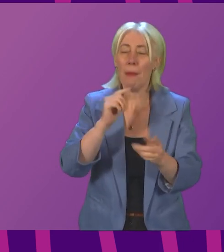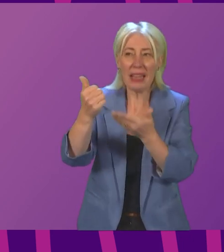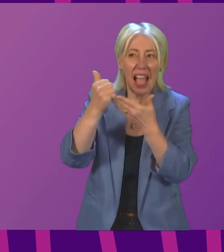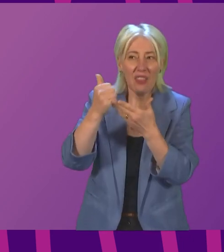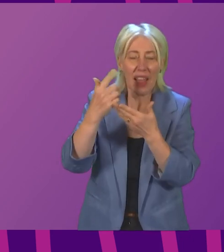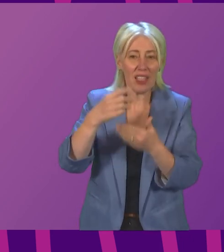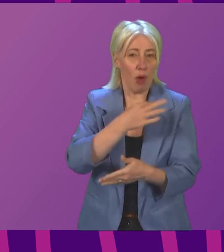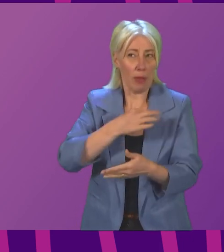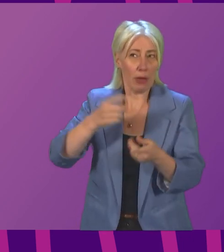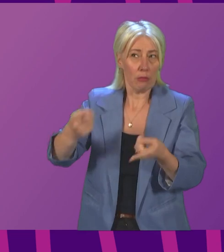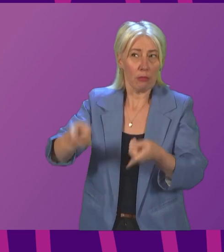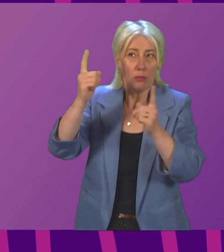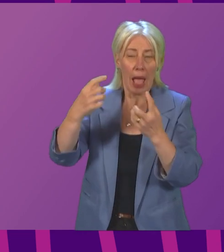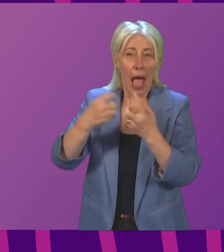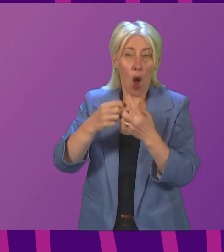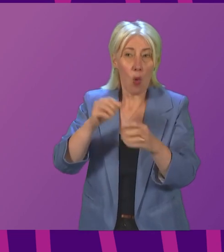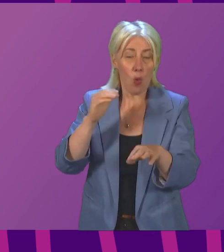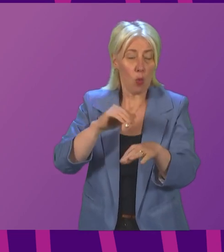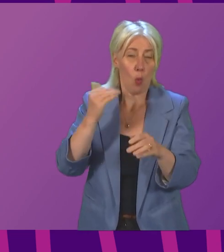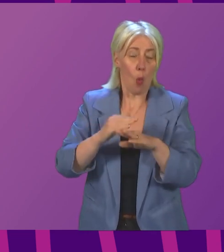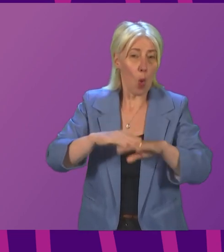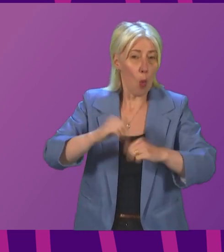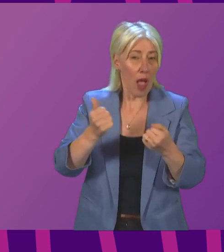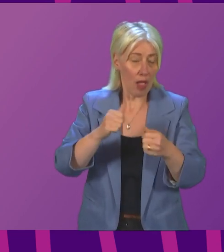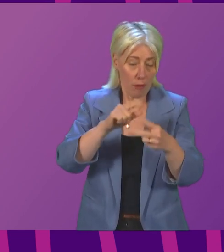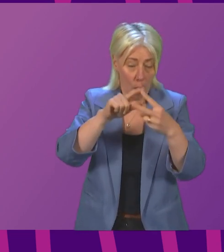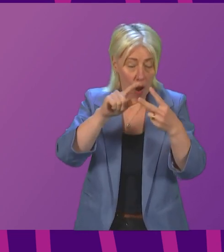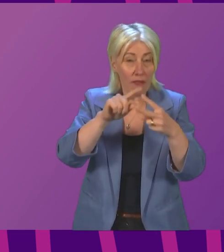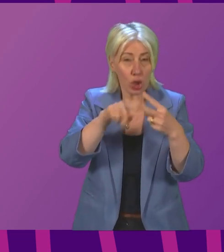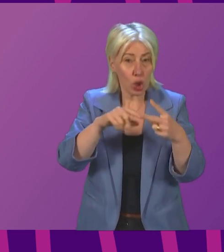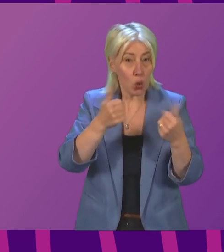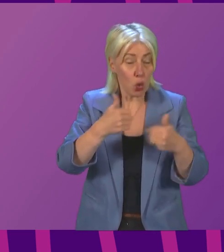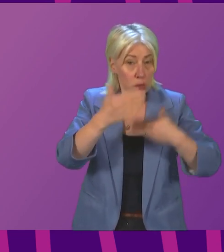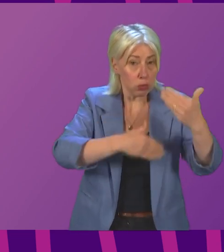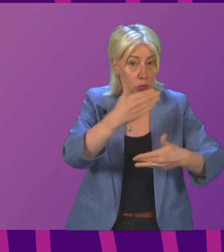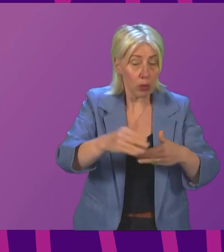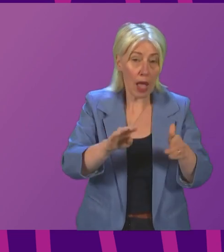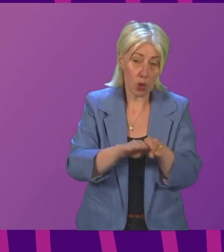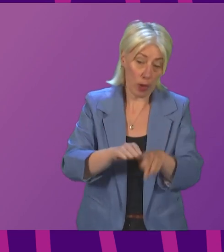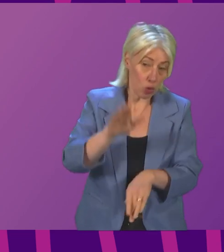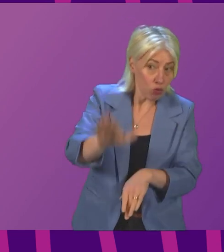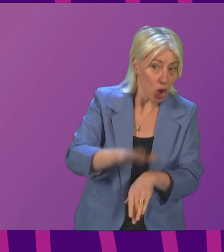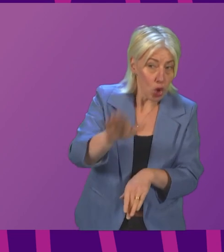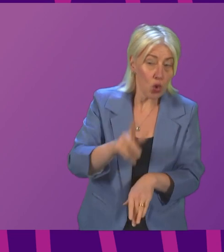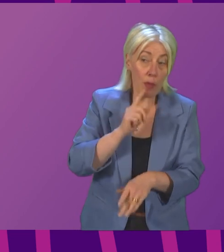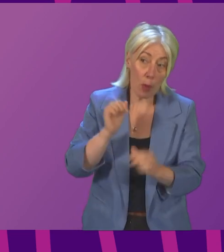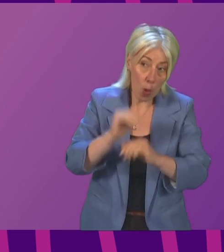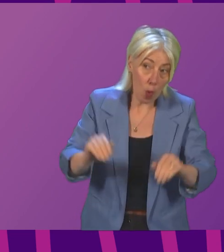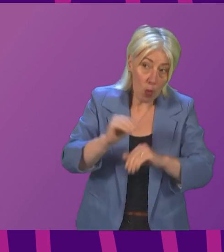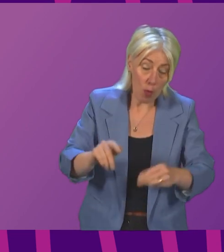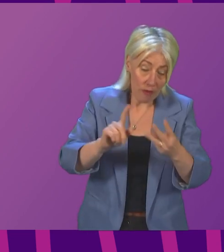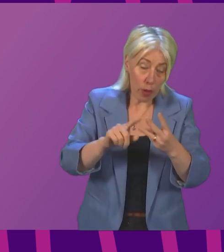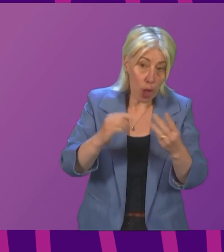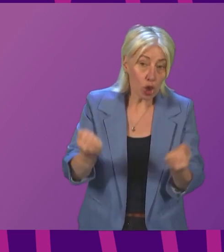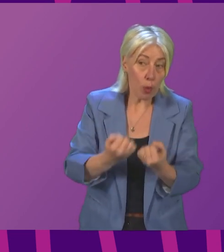advisers on the efficacy of the primary vaccine protection, and what reassurance can be given to those who are awaiting booster appointments?